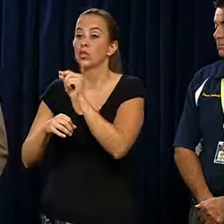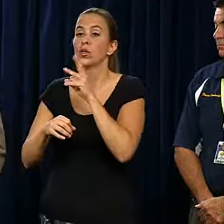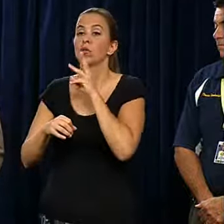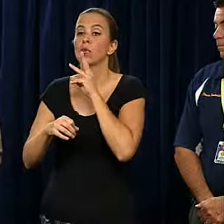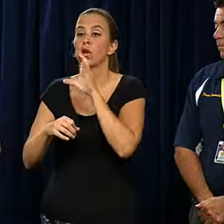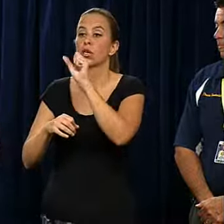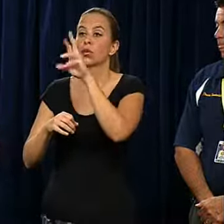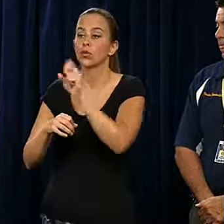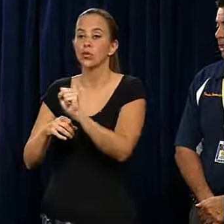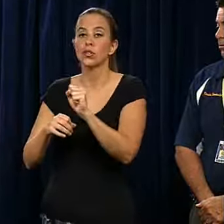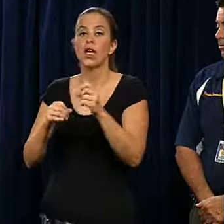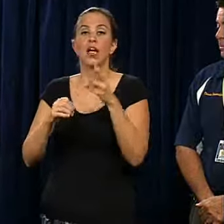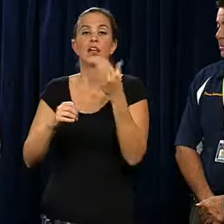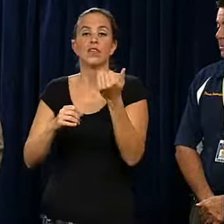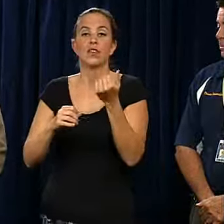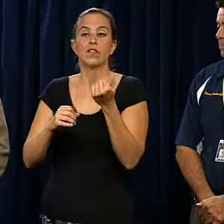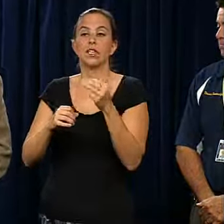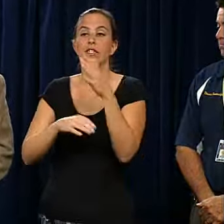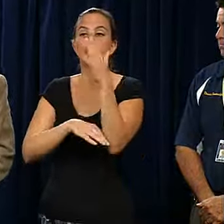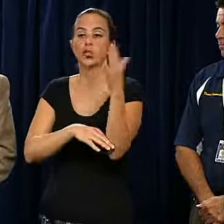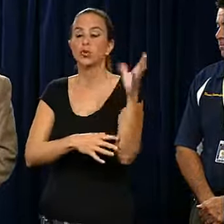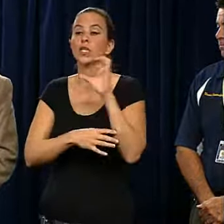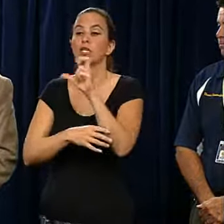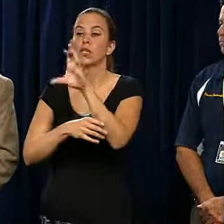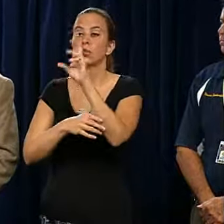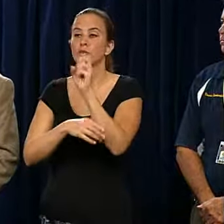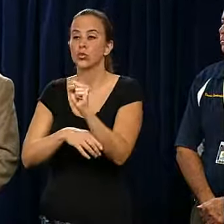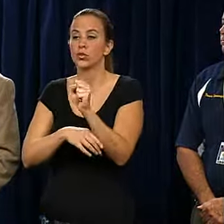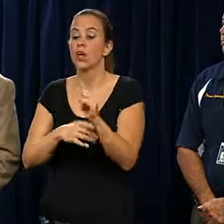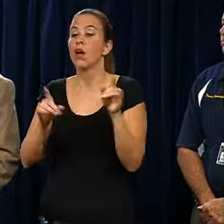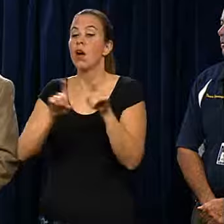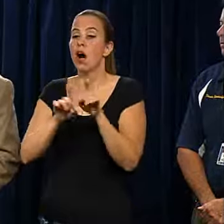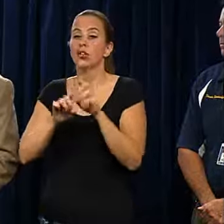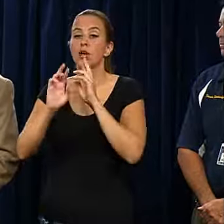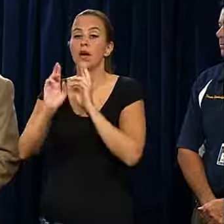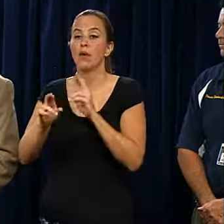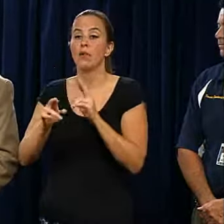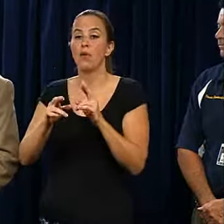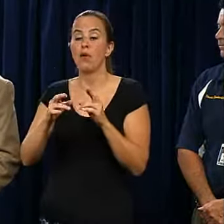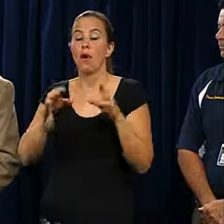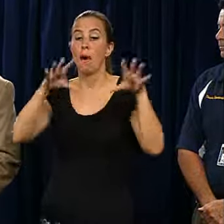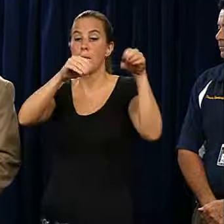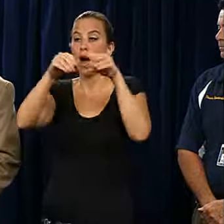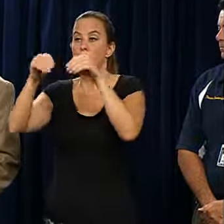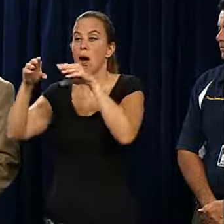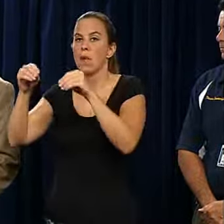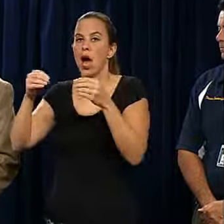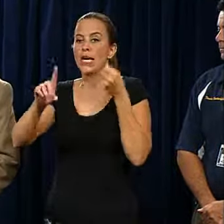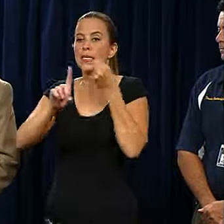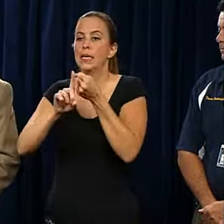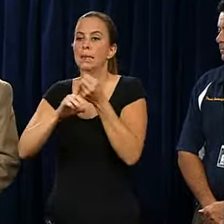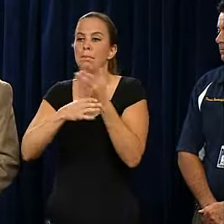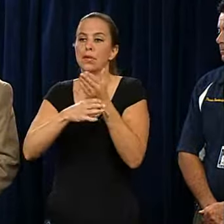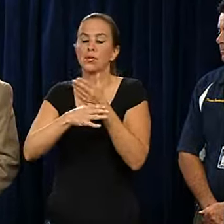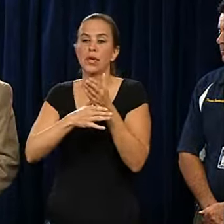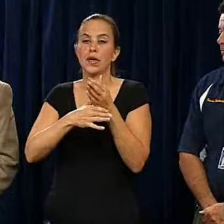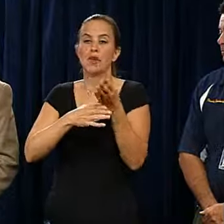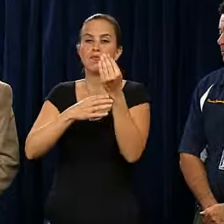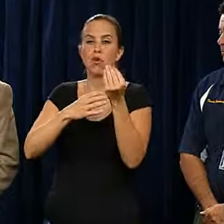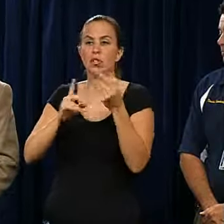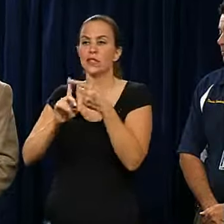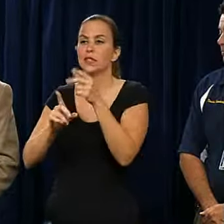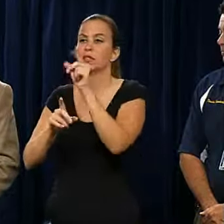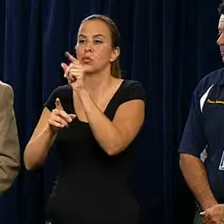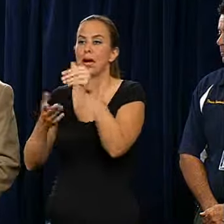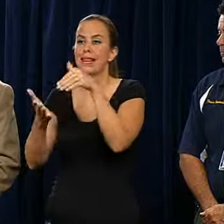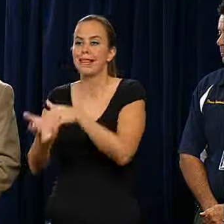JEA is reporting that outage have ranged from 20,000 and 14,000, and